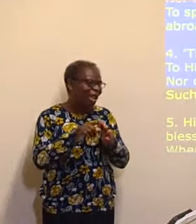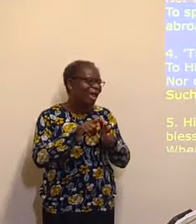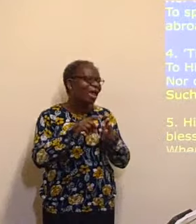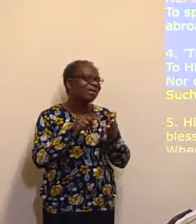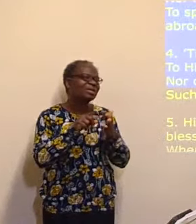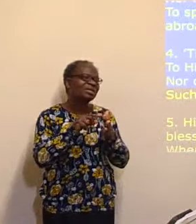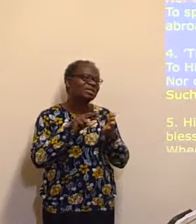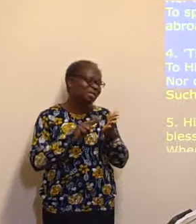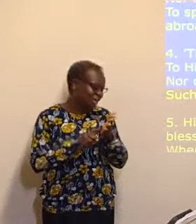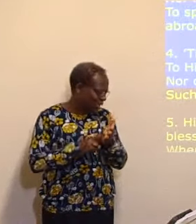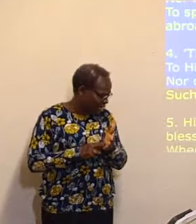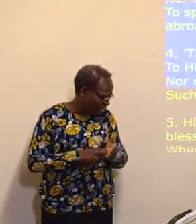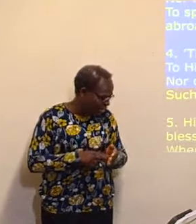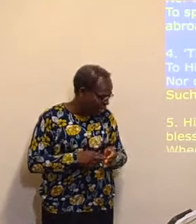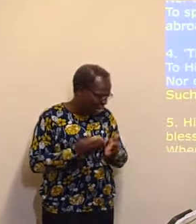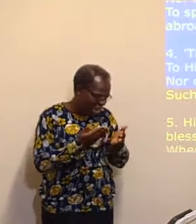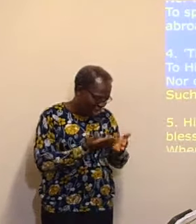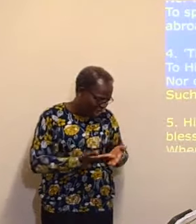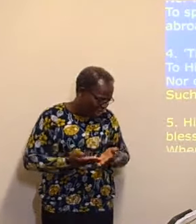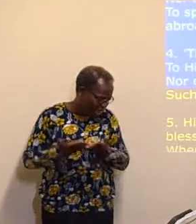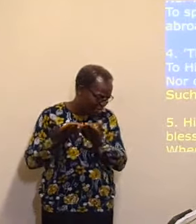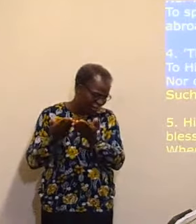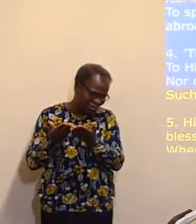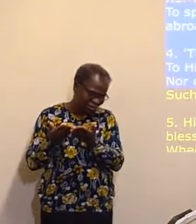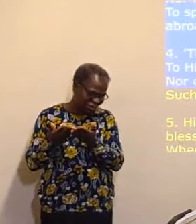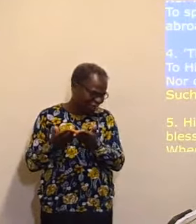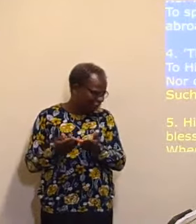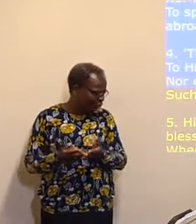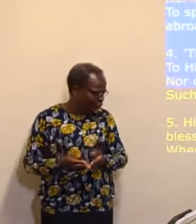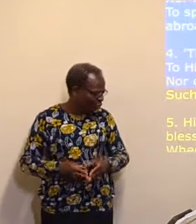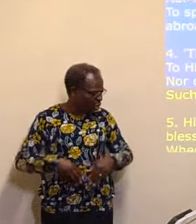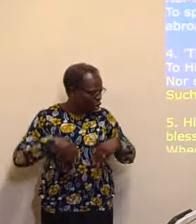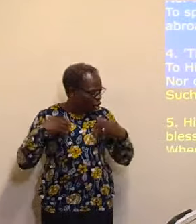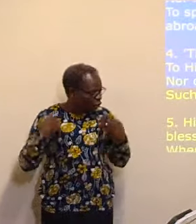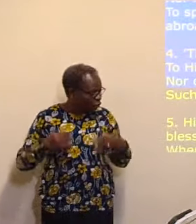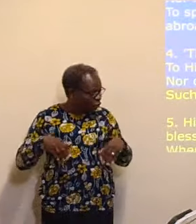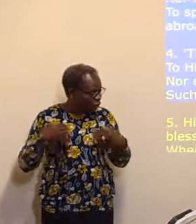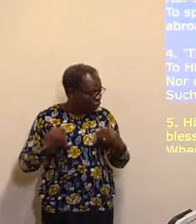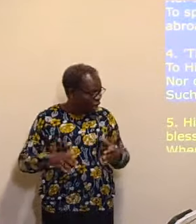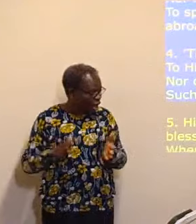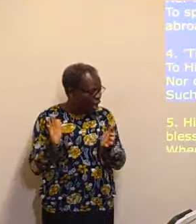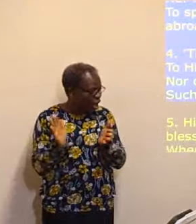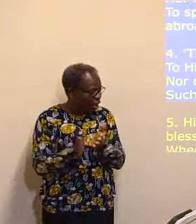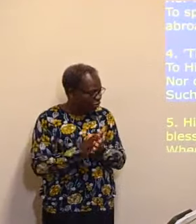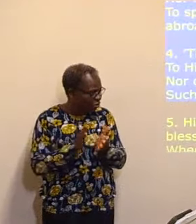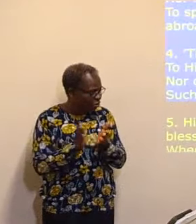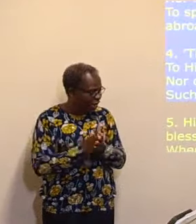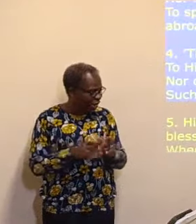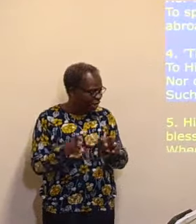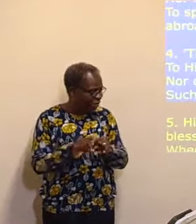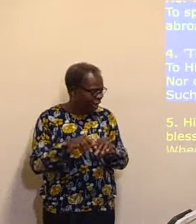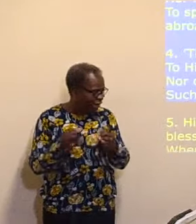burden here, such is that